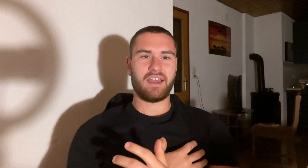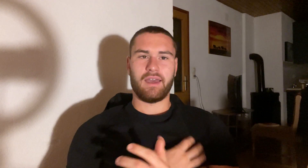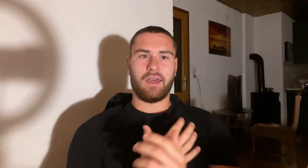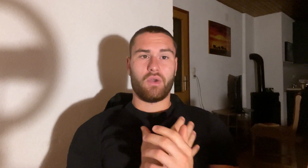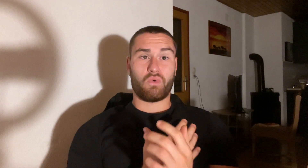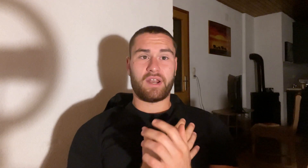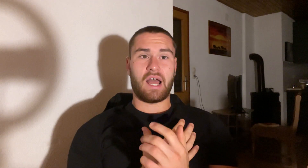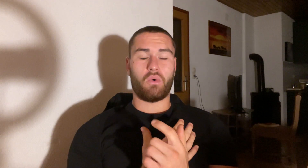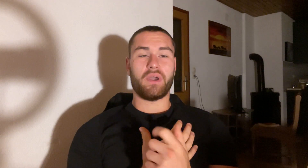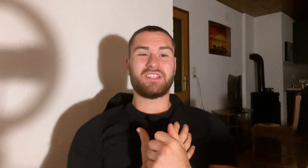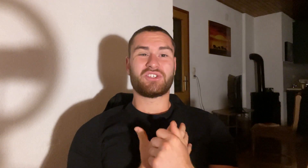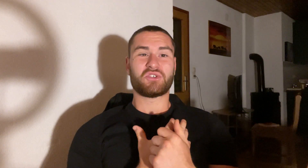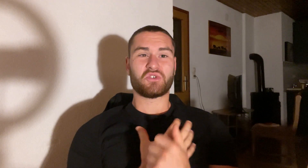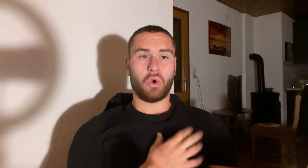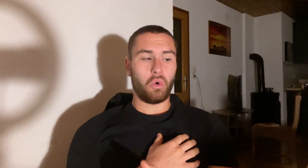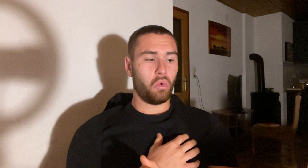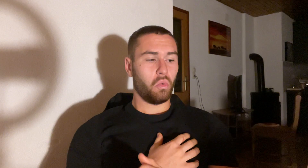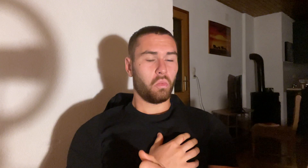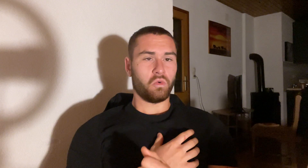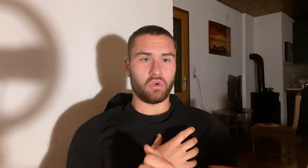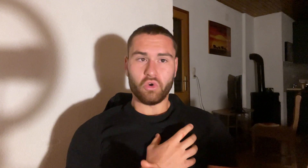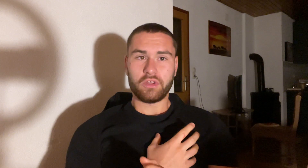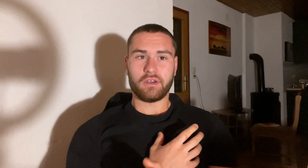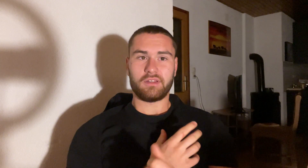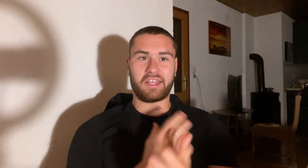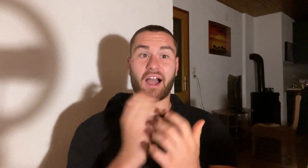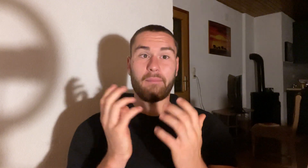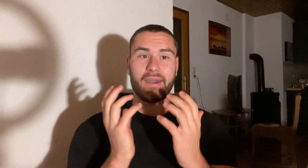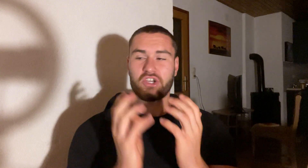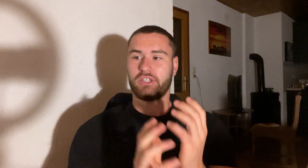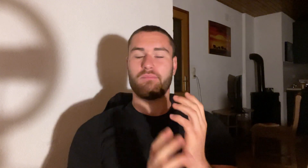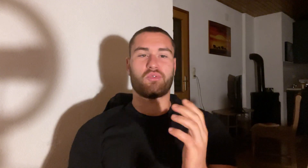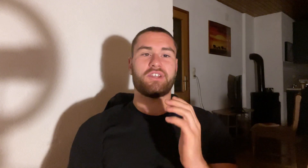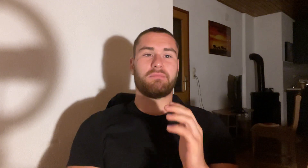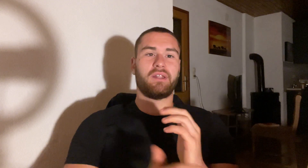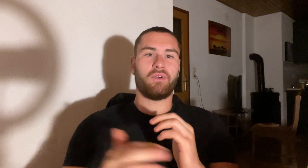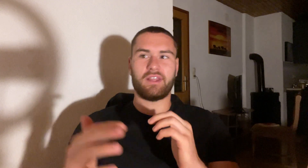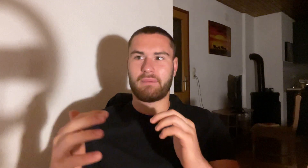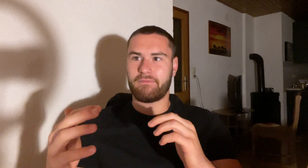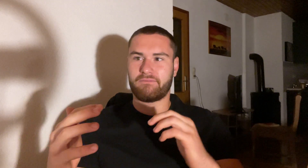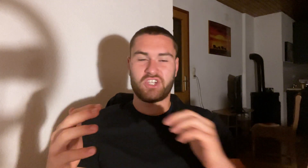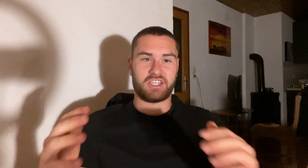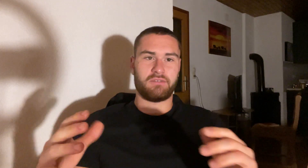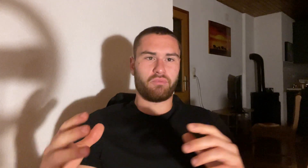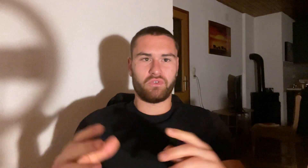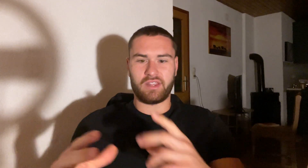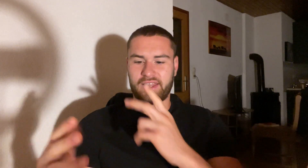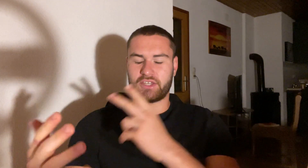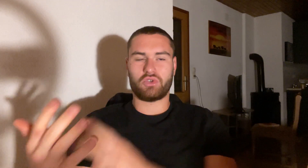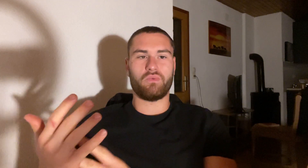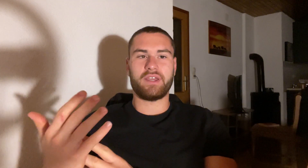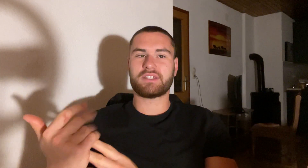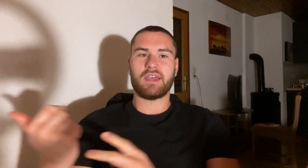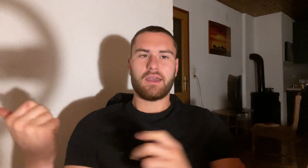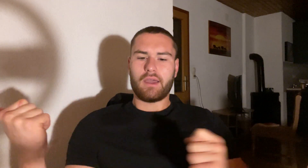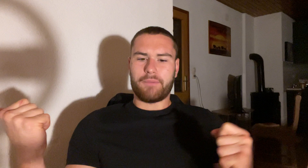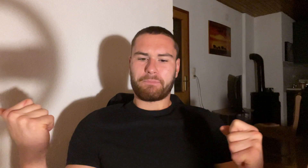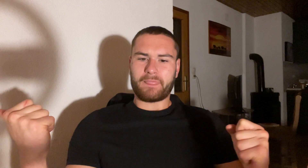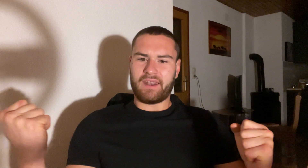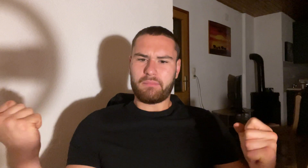Right now, it's so good. Look, I'm actually impressed by the way that my chest improved in the last two weeks. And I've